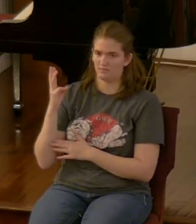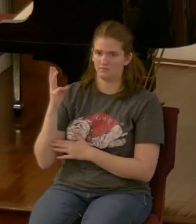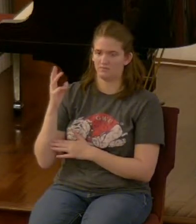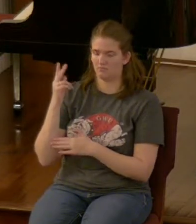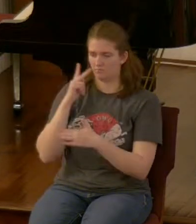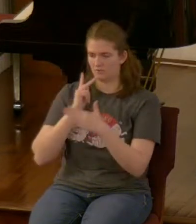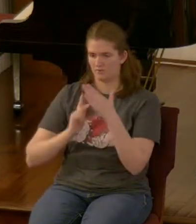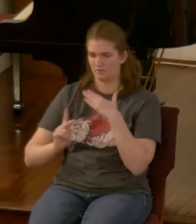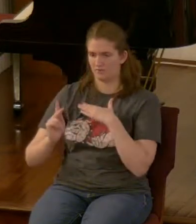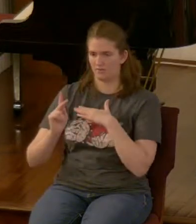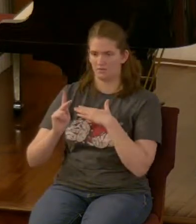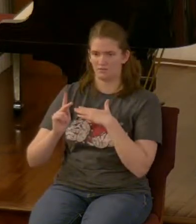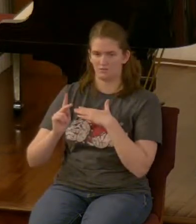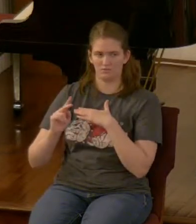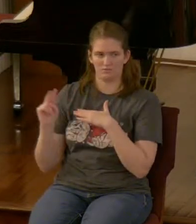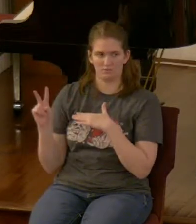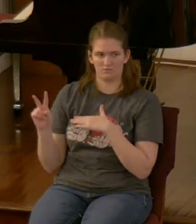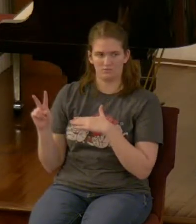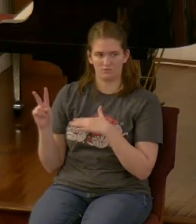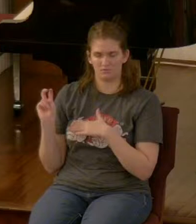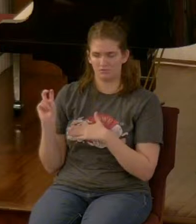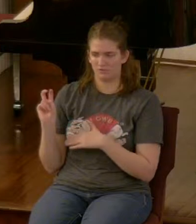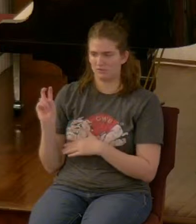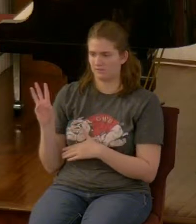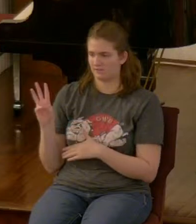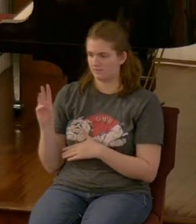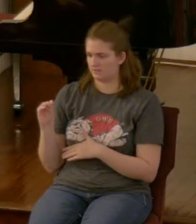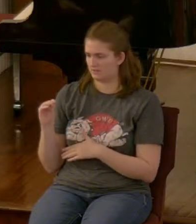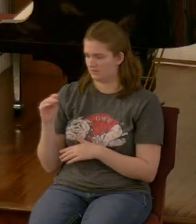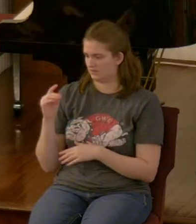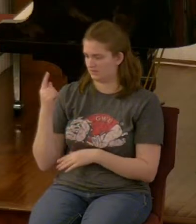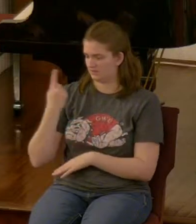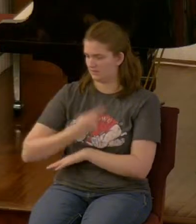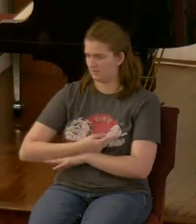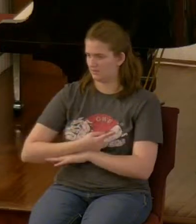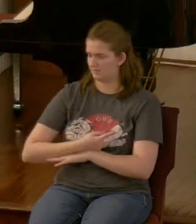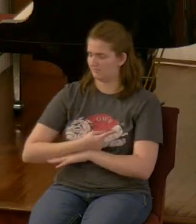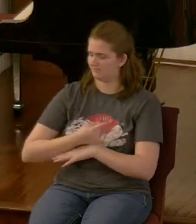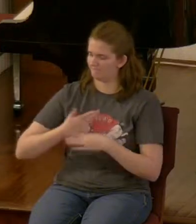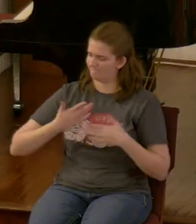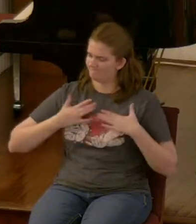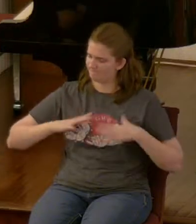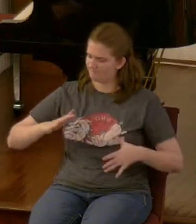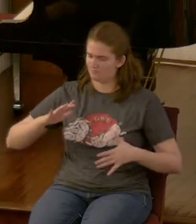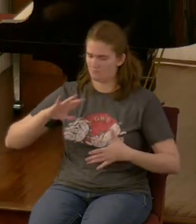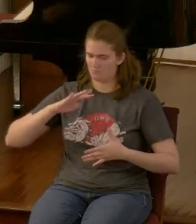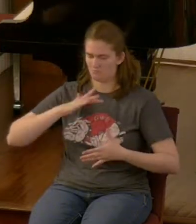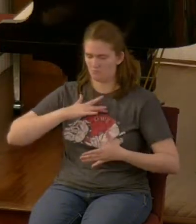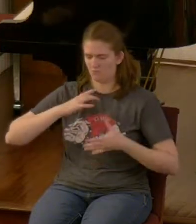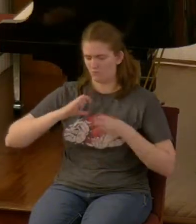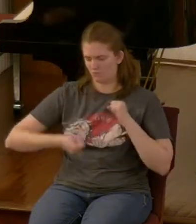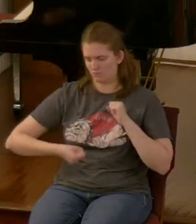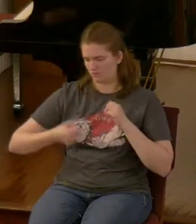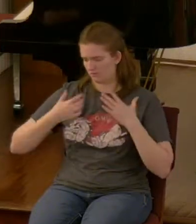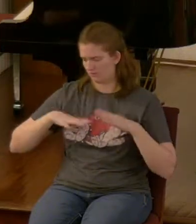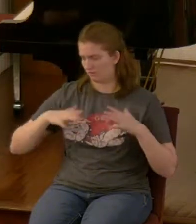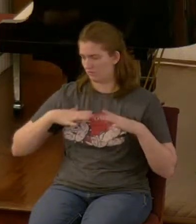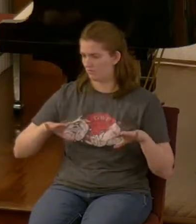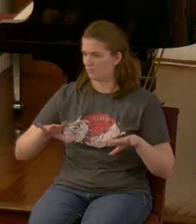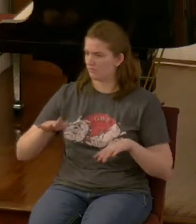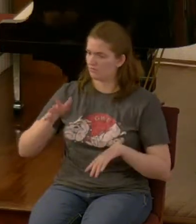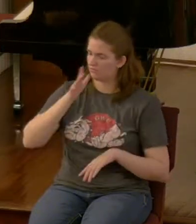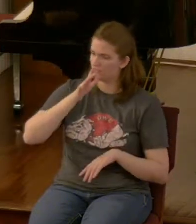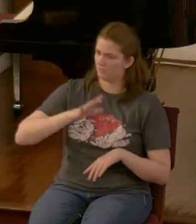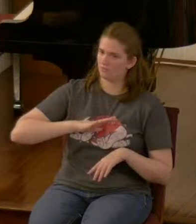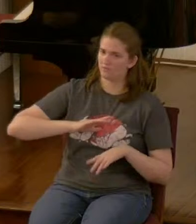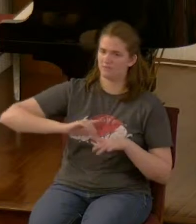clothed in sackcloth then revelation 12 6 then the woman fled into the wilderness where she